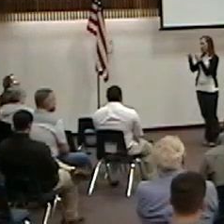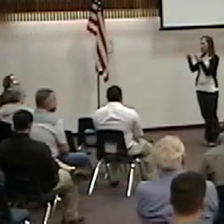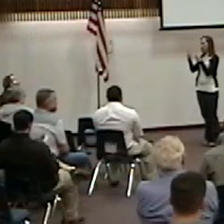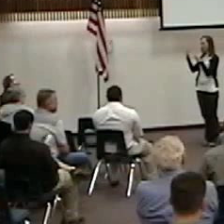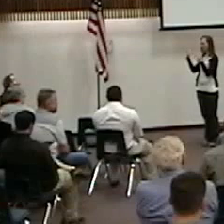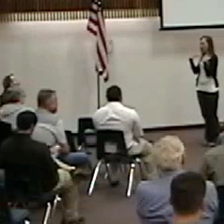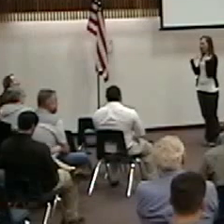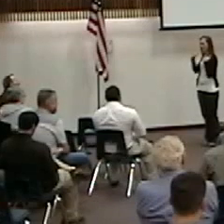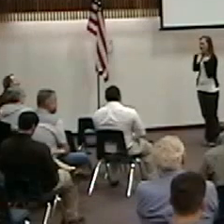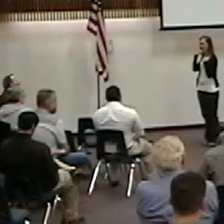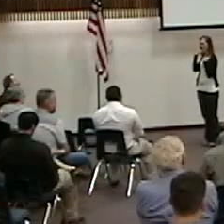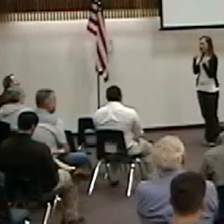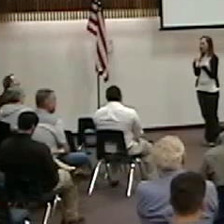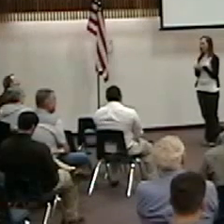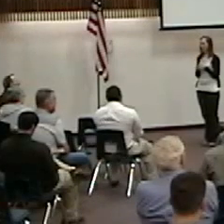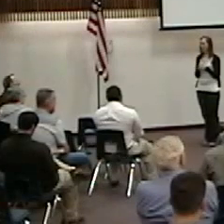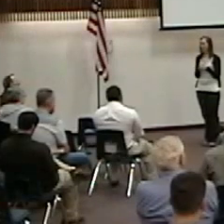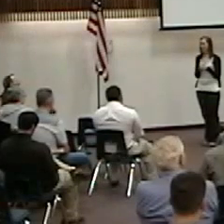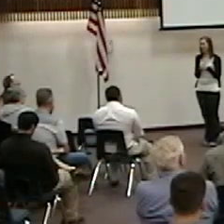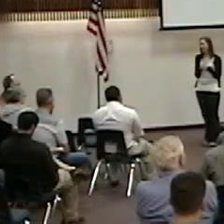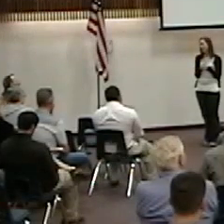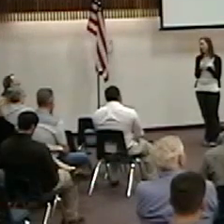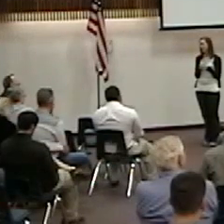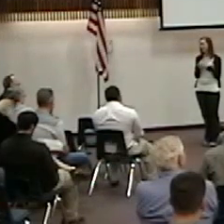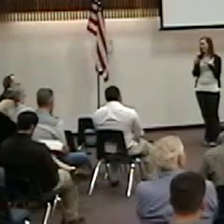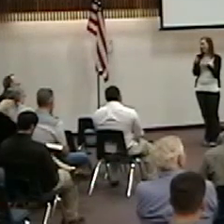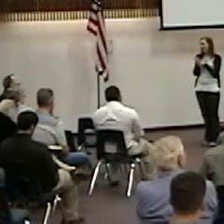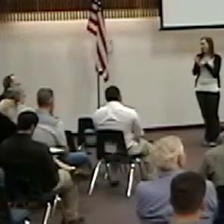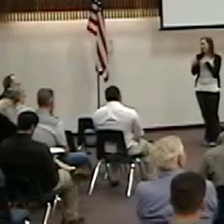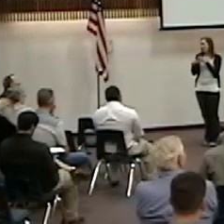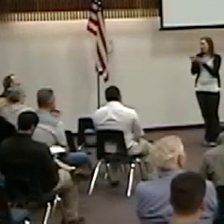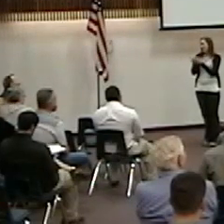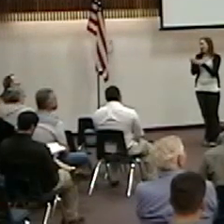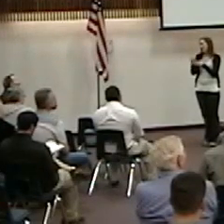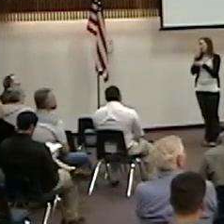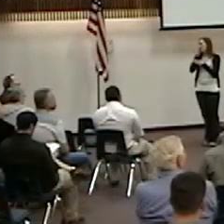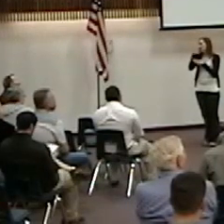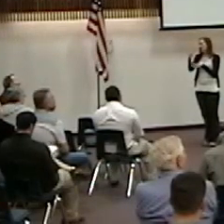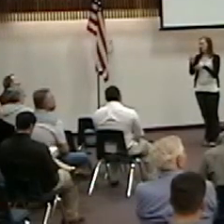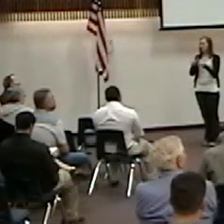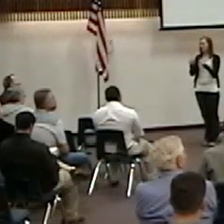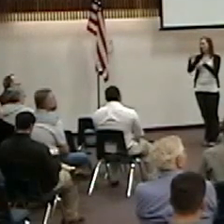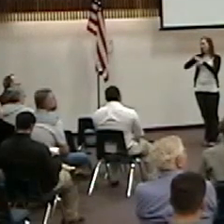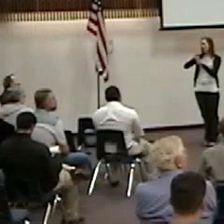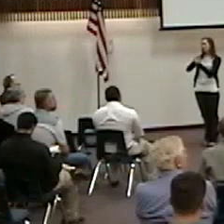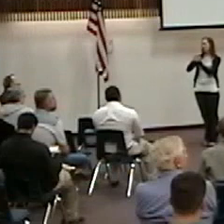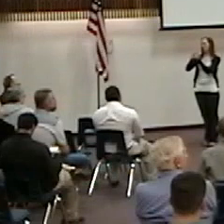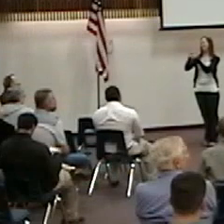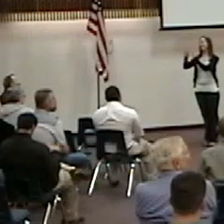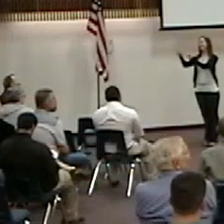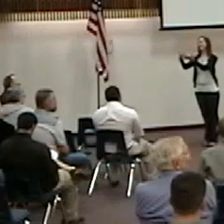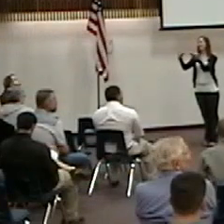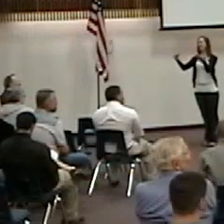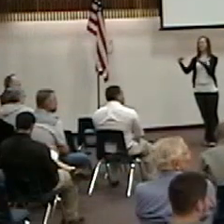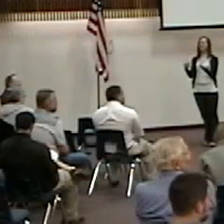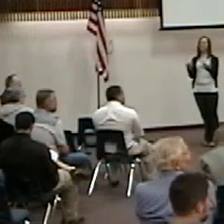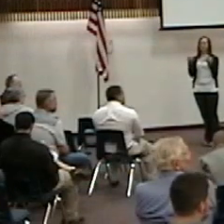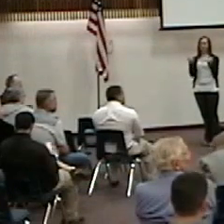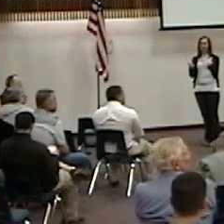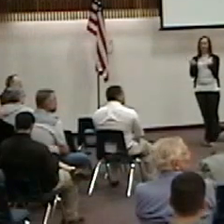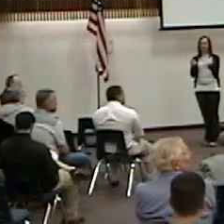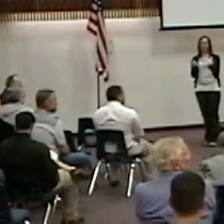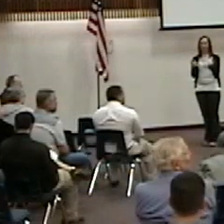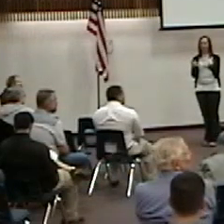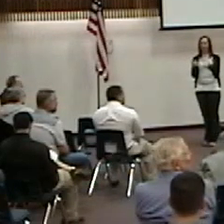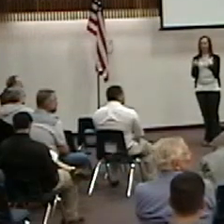jokes I can work on for the future. But time marches on. And now I'm connected with anybody